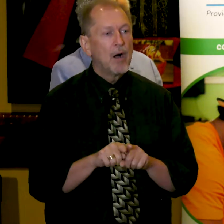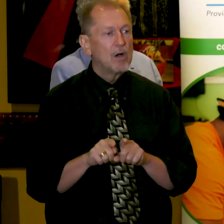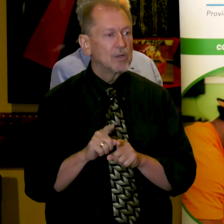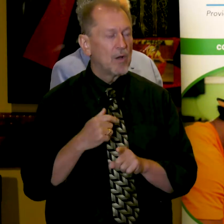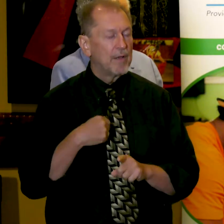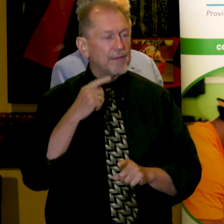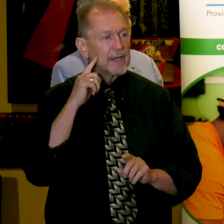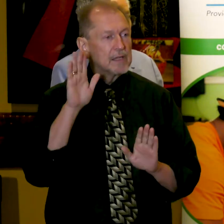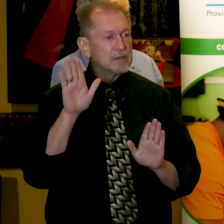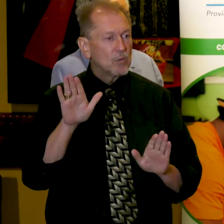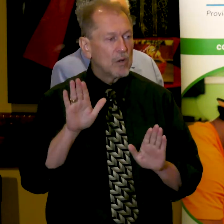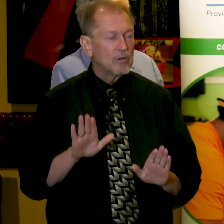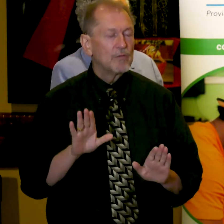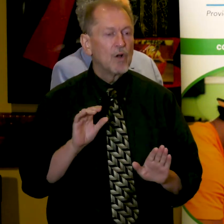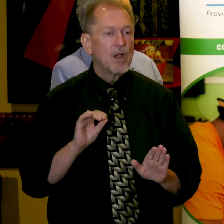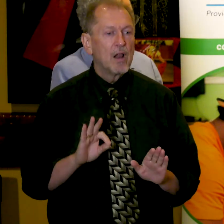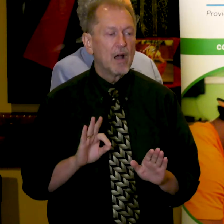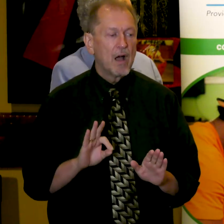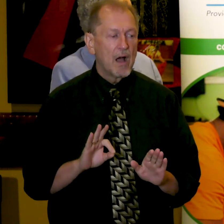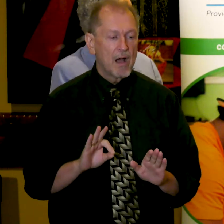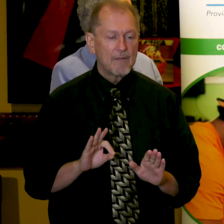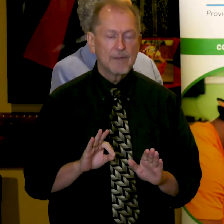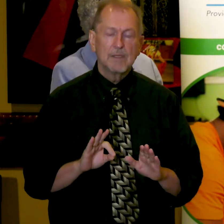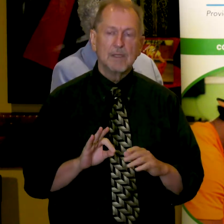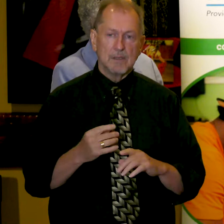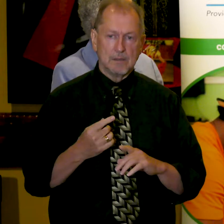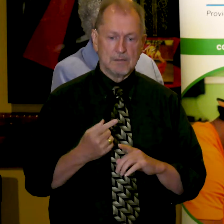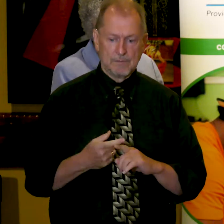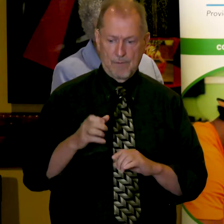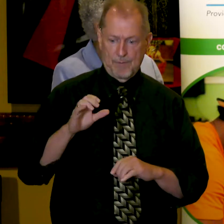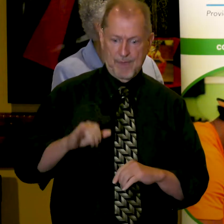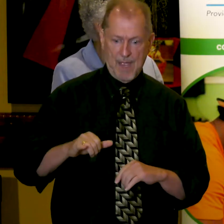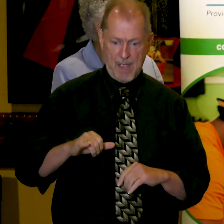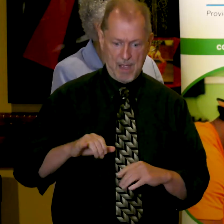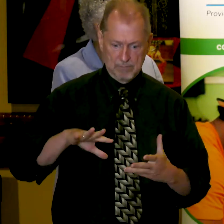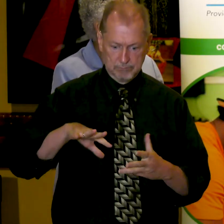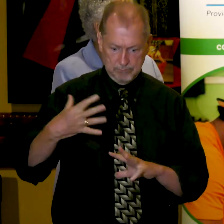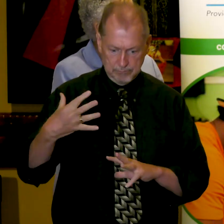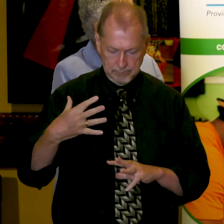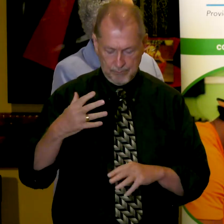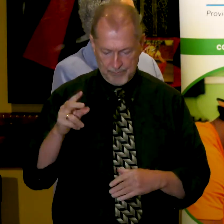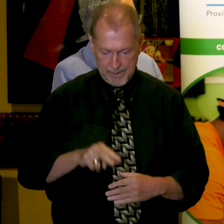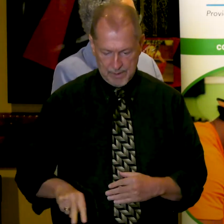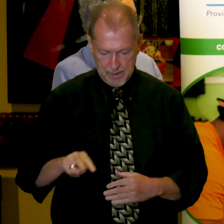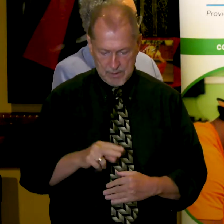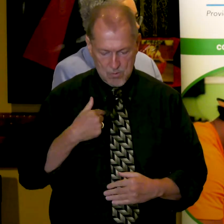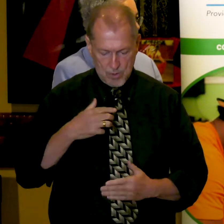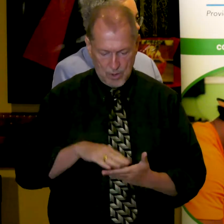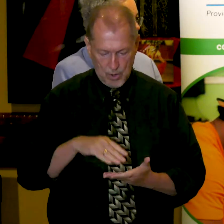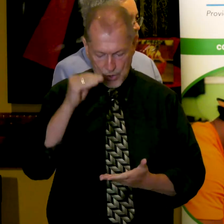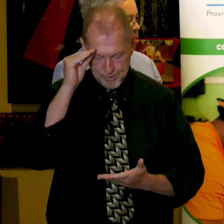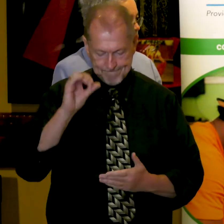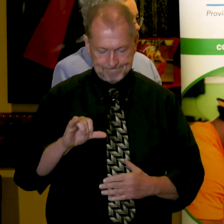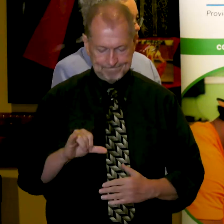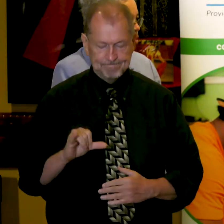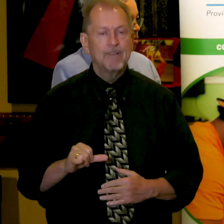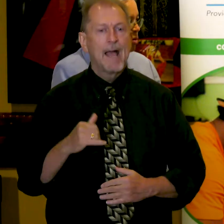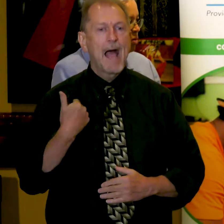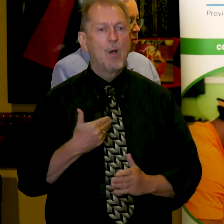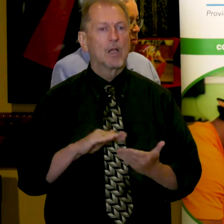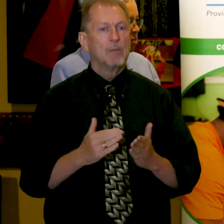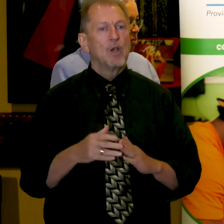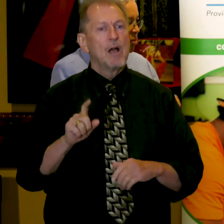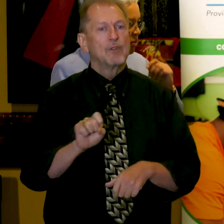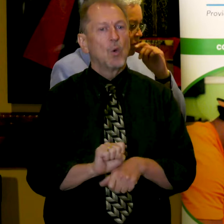that came out of that devastation was that we really rolled up our sleeves,